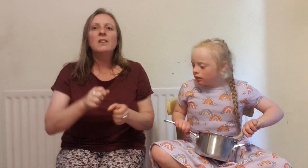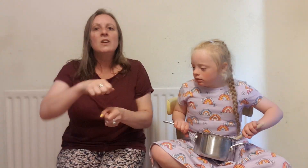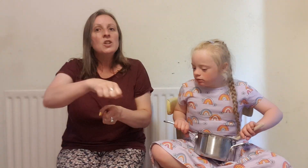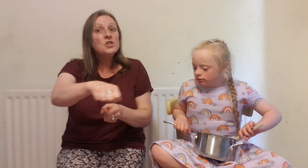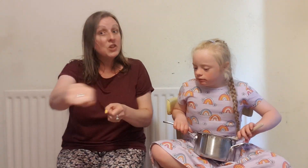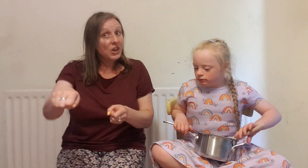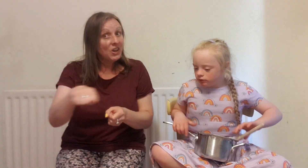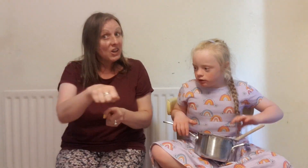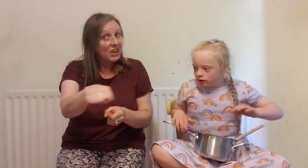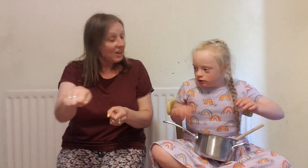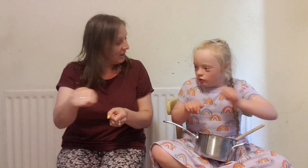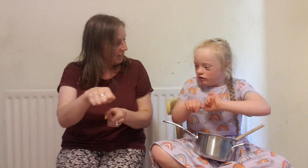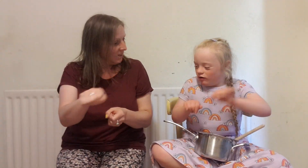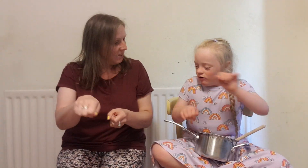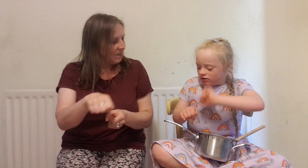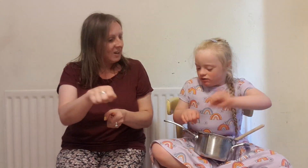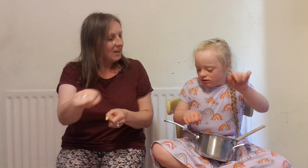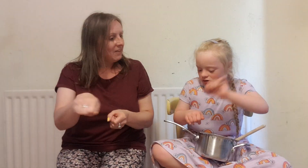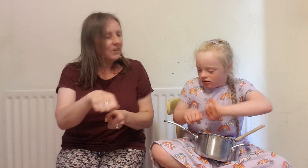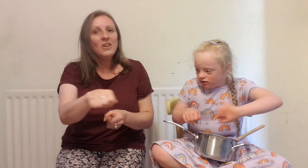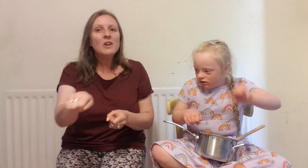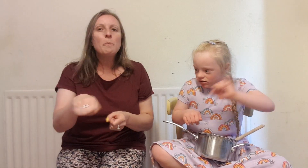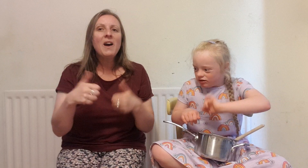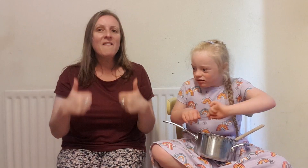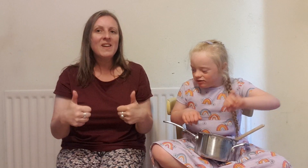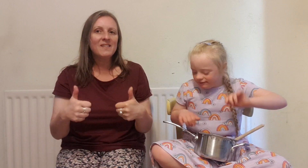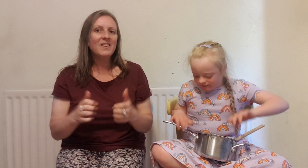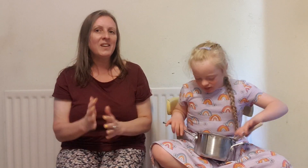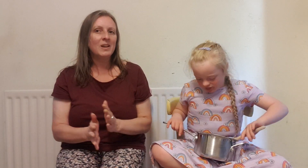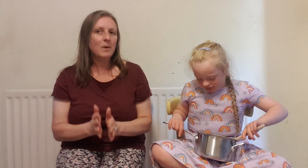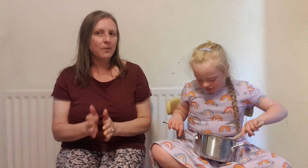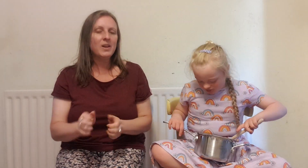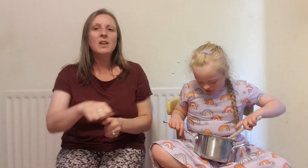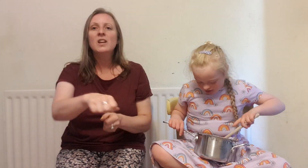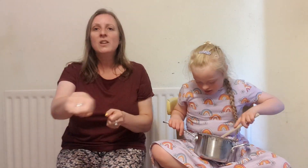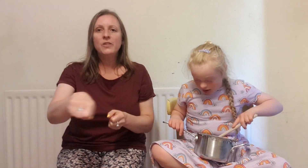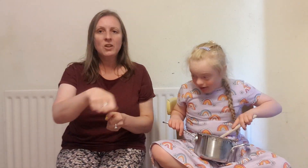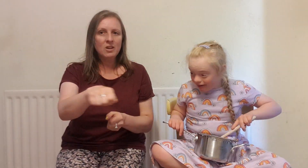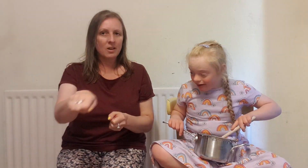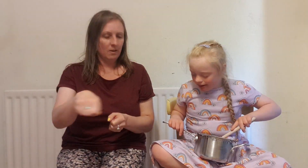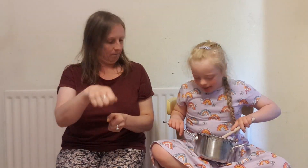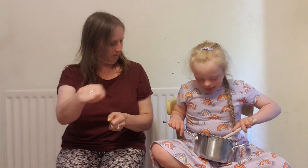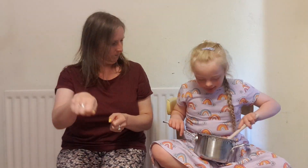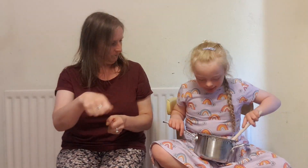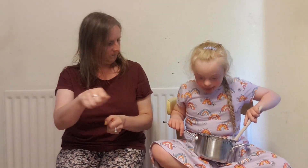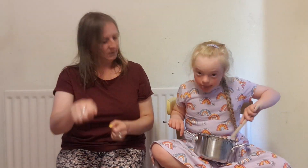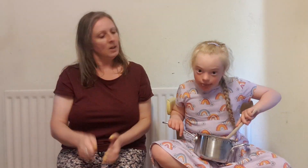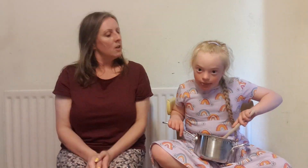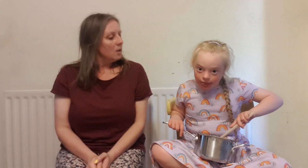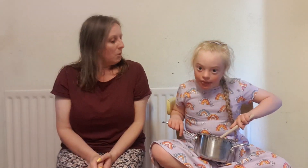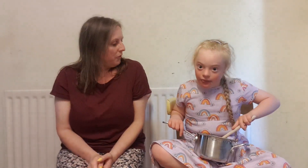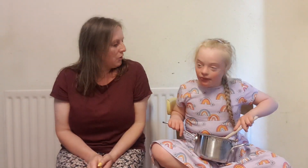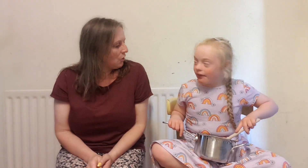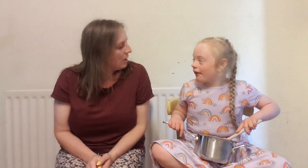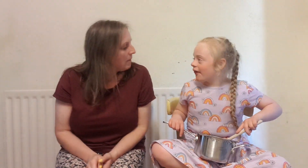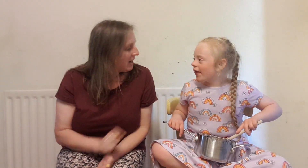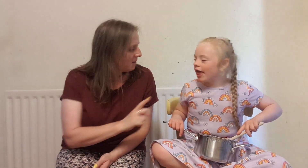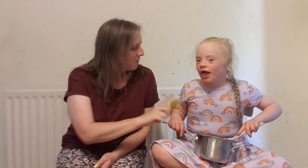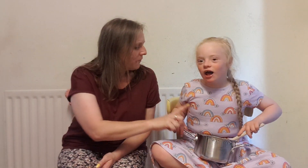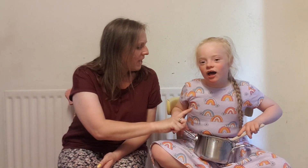to cook? To cook. Perfect signing. Well done. To cook. What are you cooking me? What's